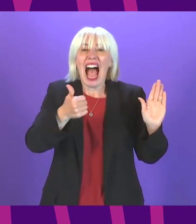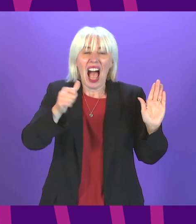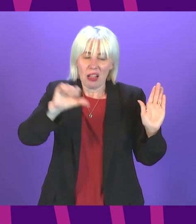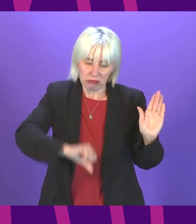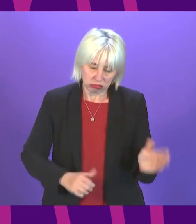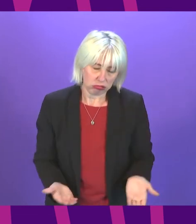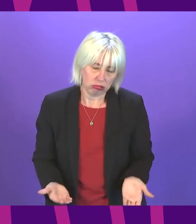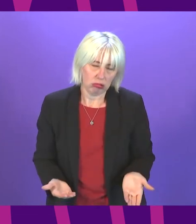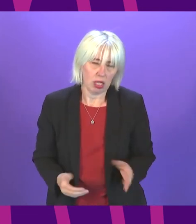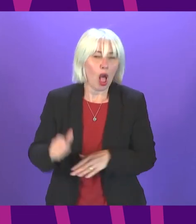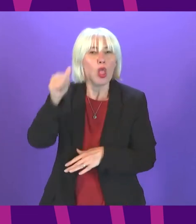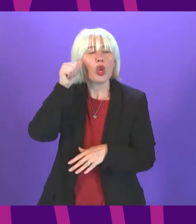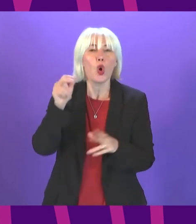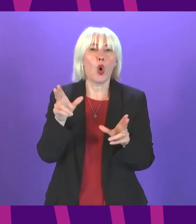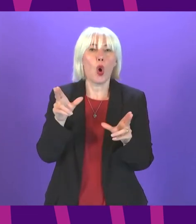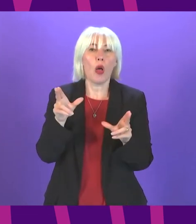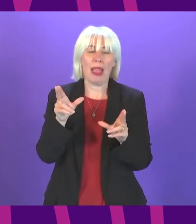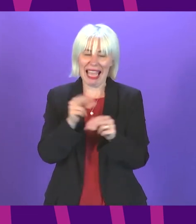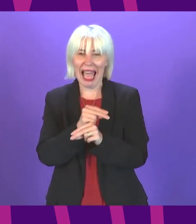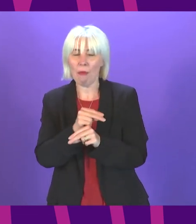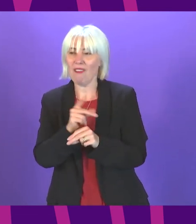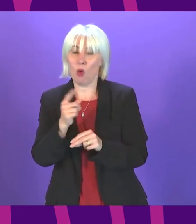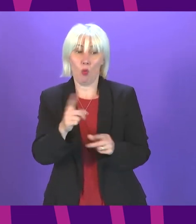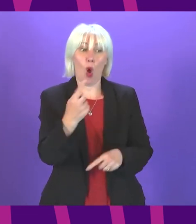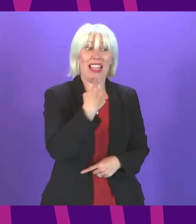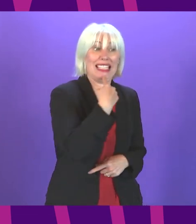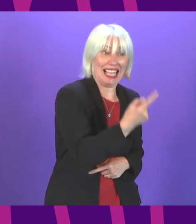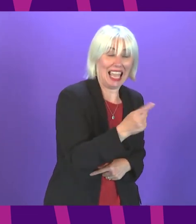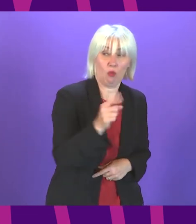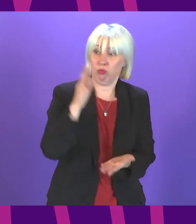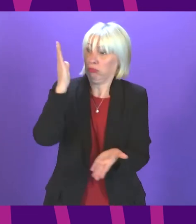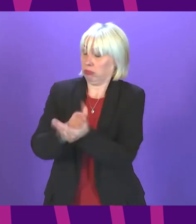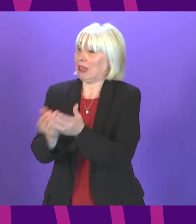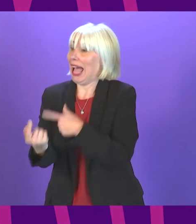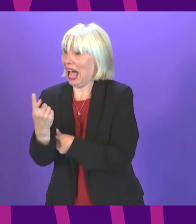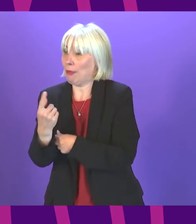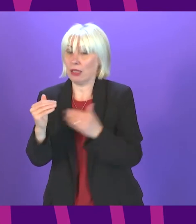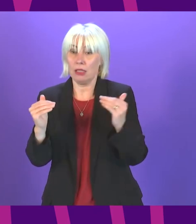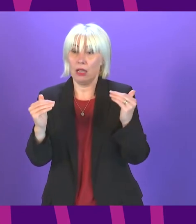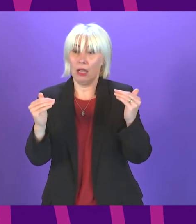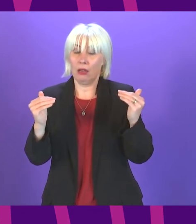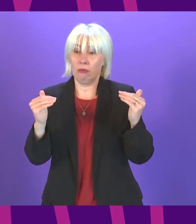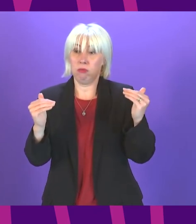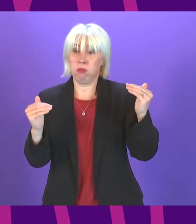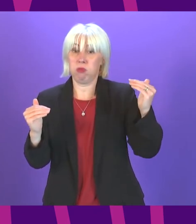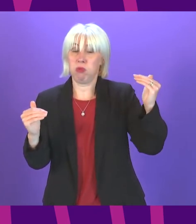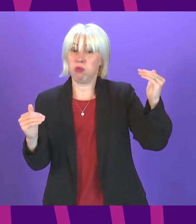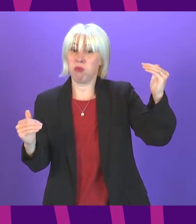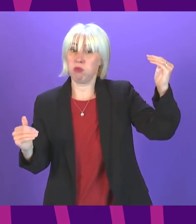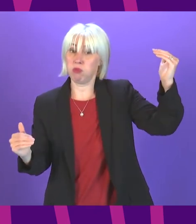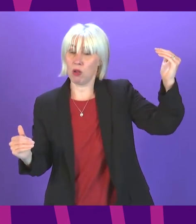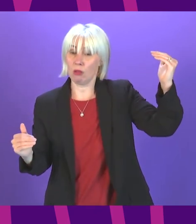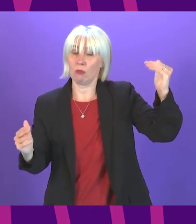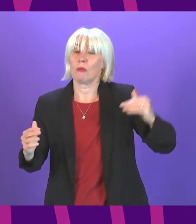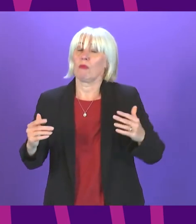they know that the gap between the rhetoric and what happens in our communities is growing with each of the SNP's 14 years